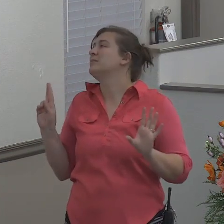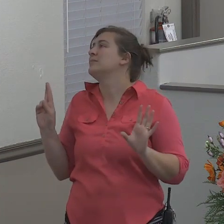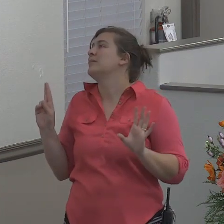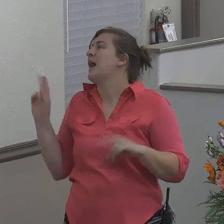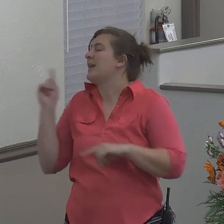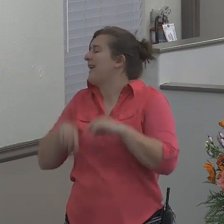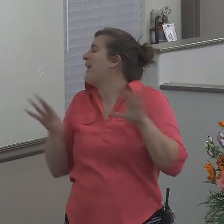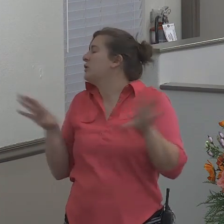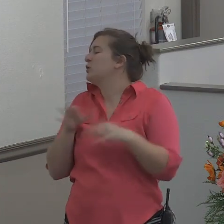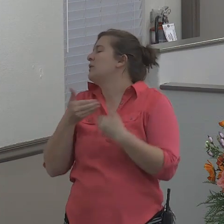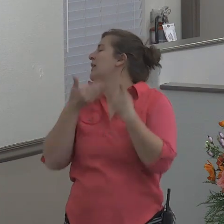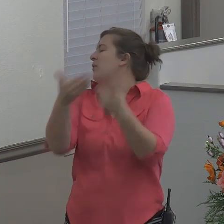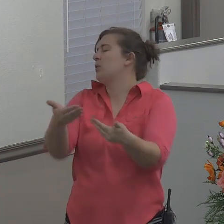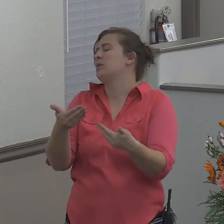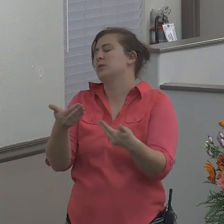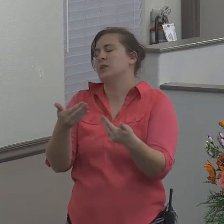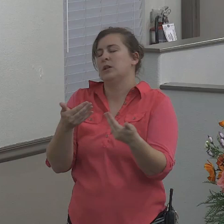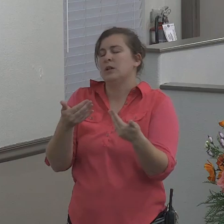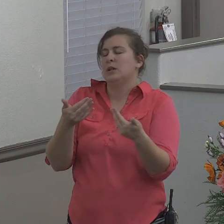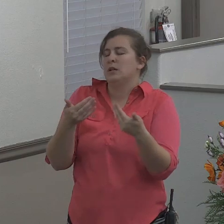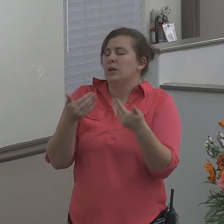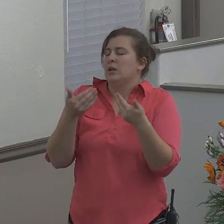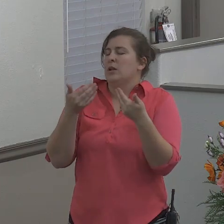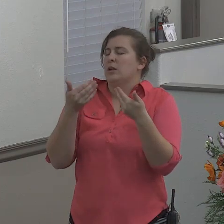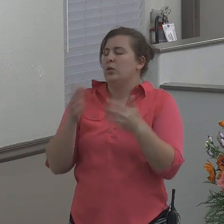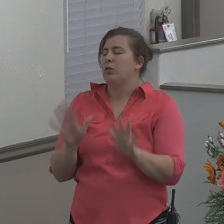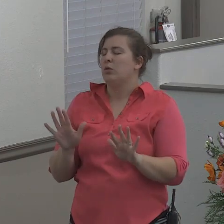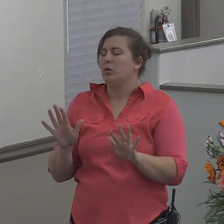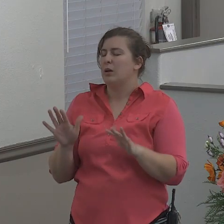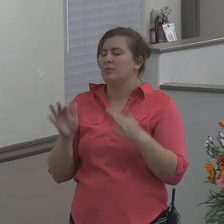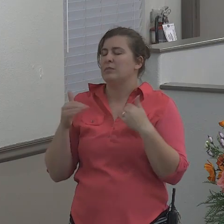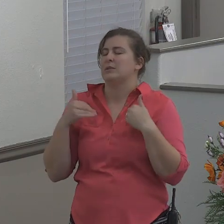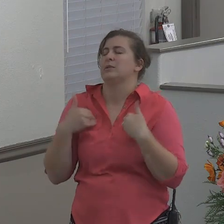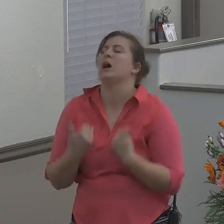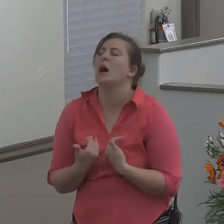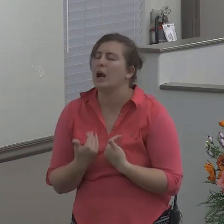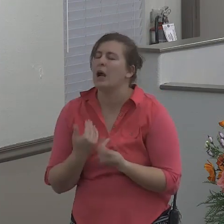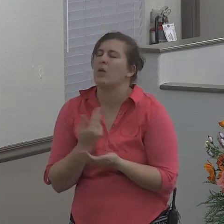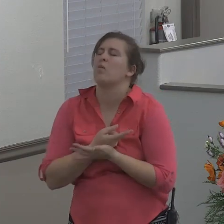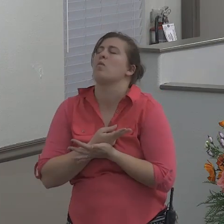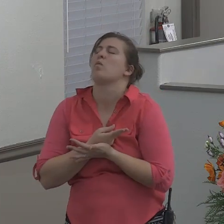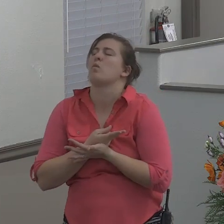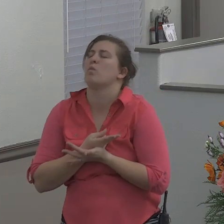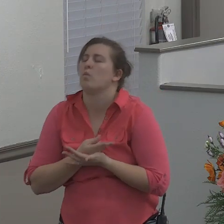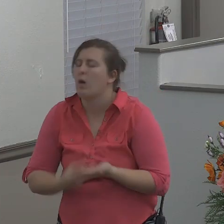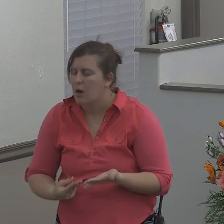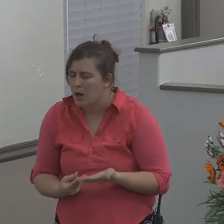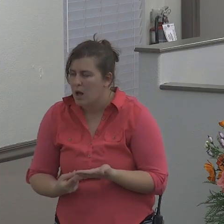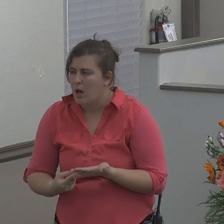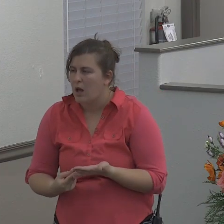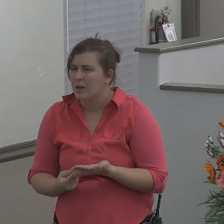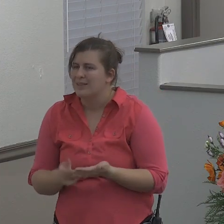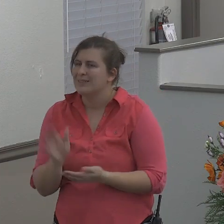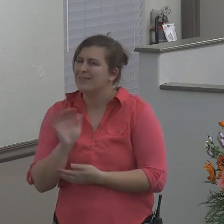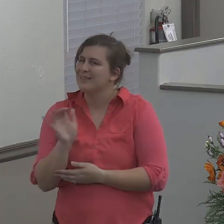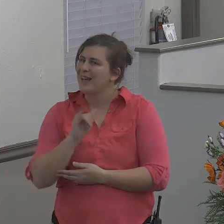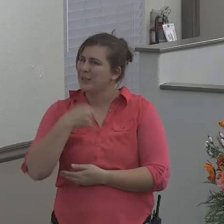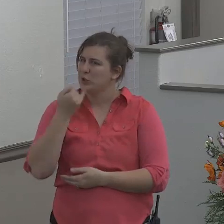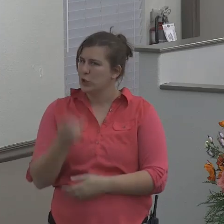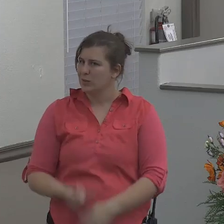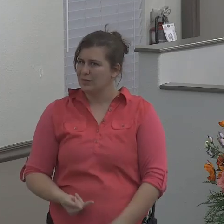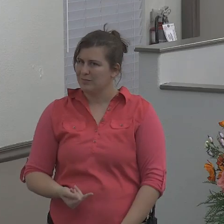I don't want to go any further we're tired we're exhausted just like Jonah was